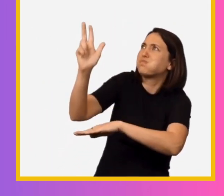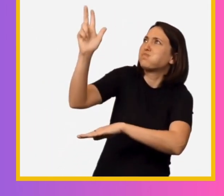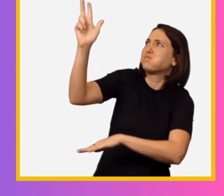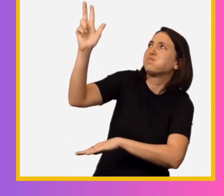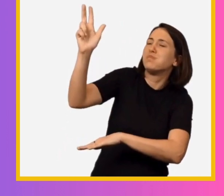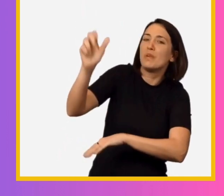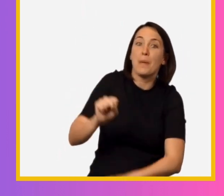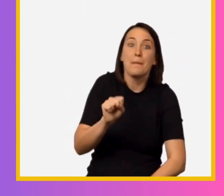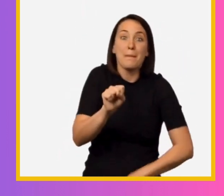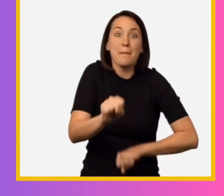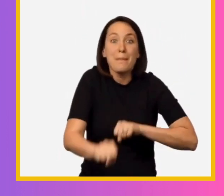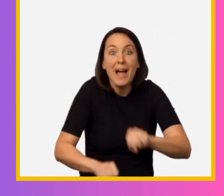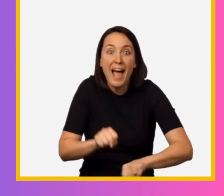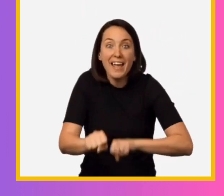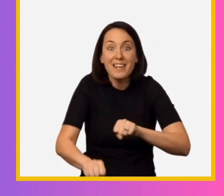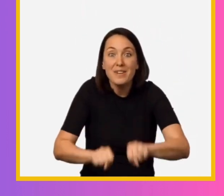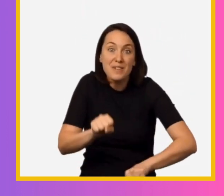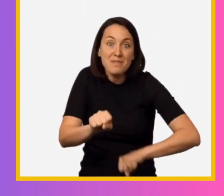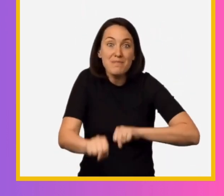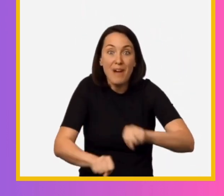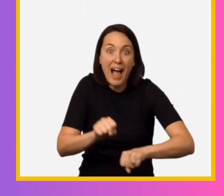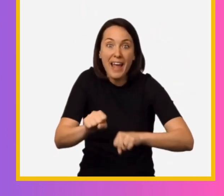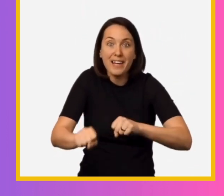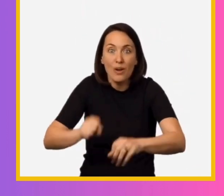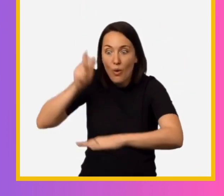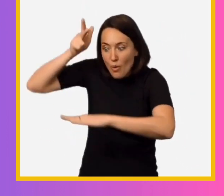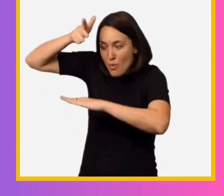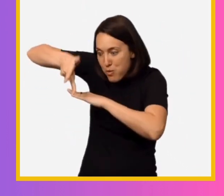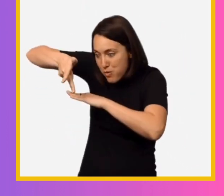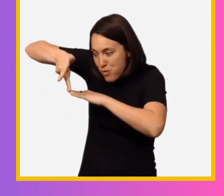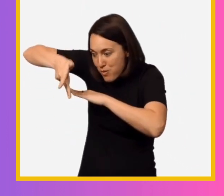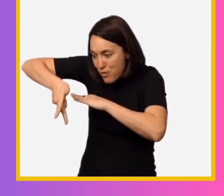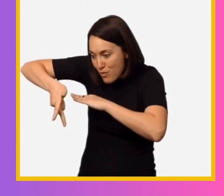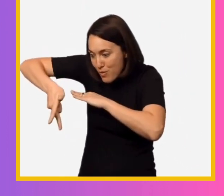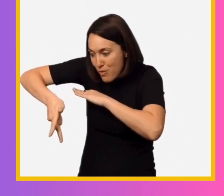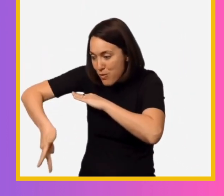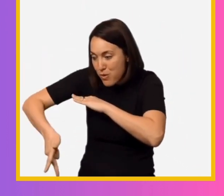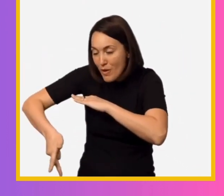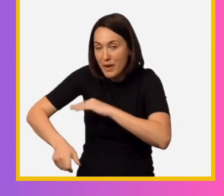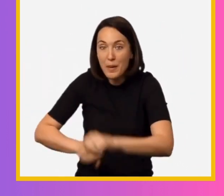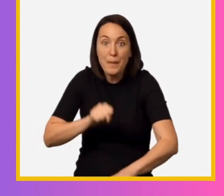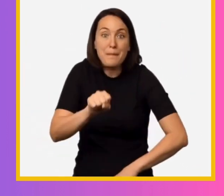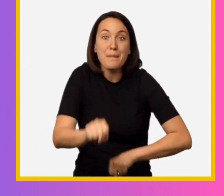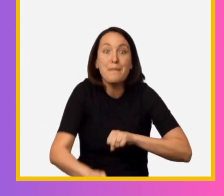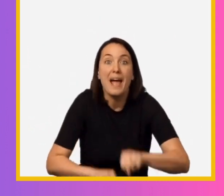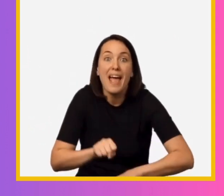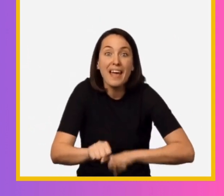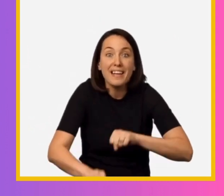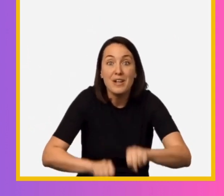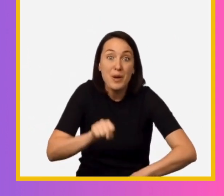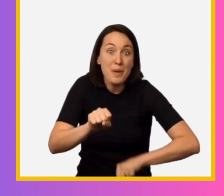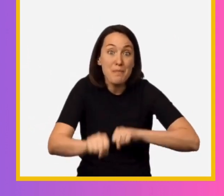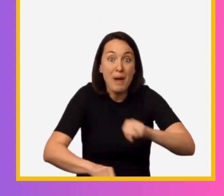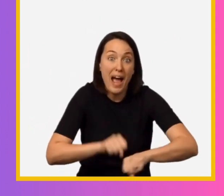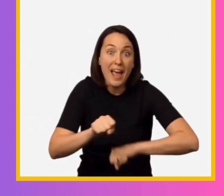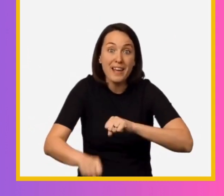up, hill, up, hill. Bicycle, bicycle. Downhill, downhill, downhill. Bicycle, bicycle.